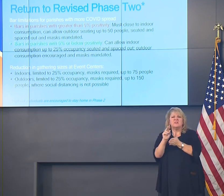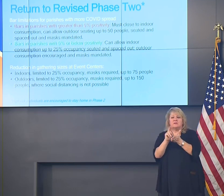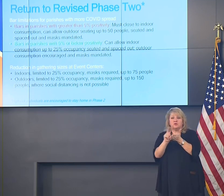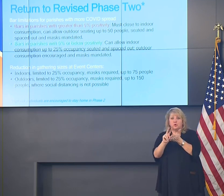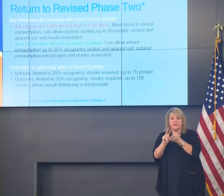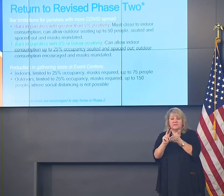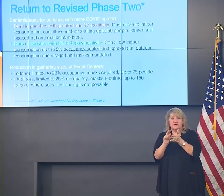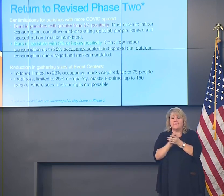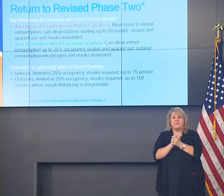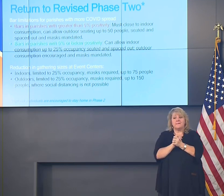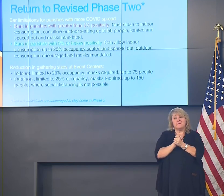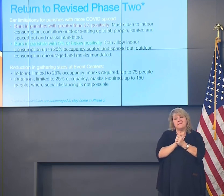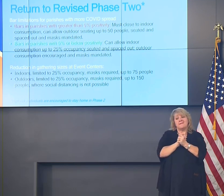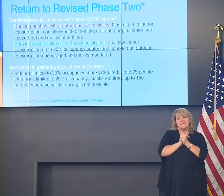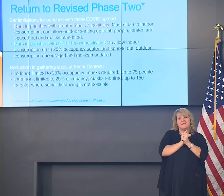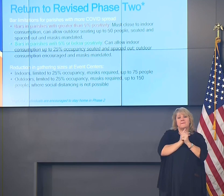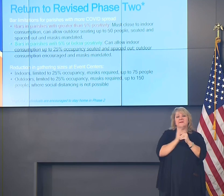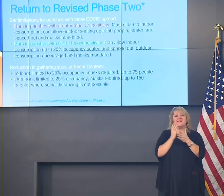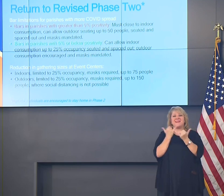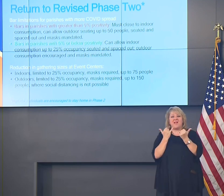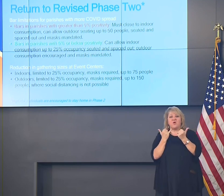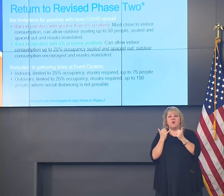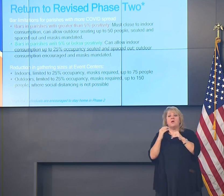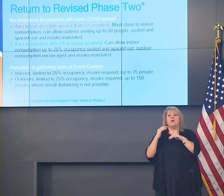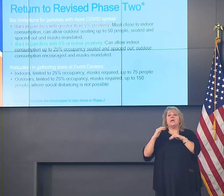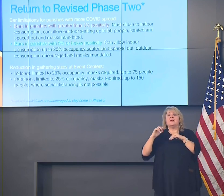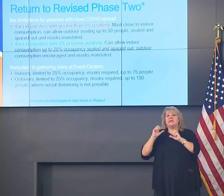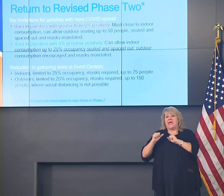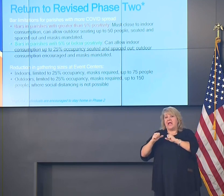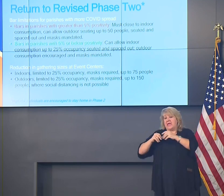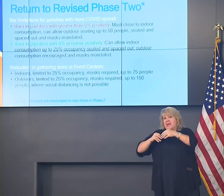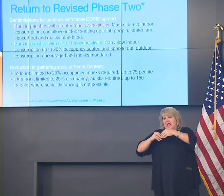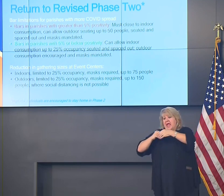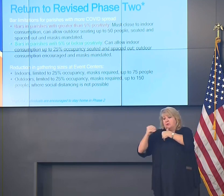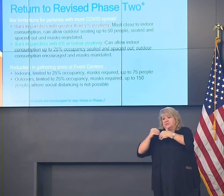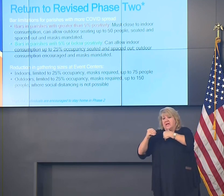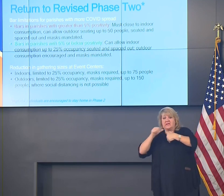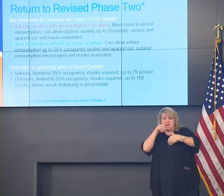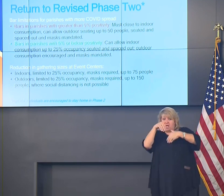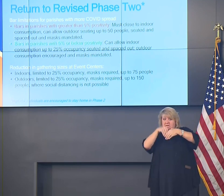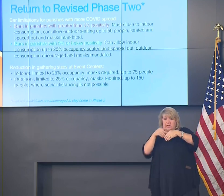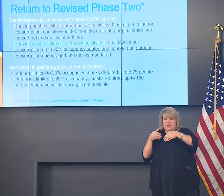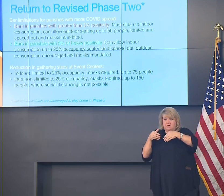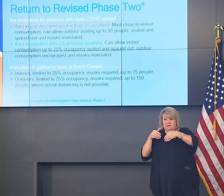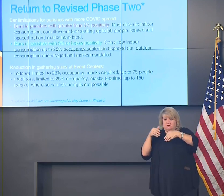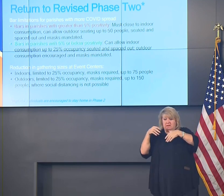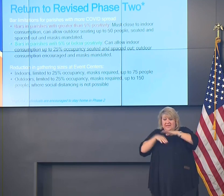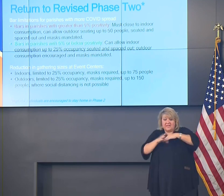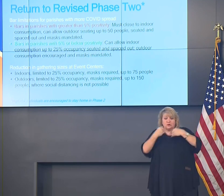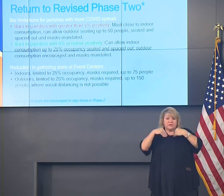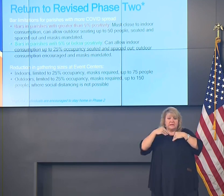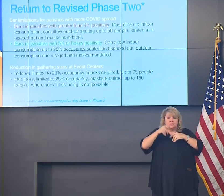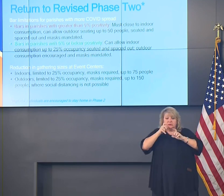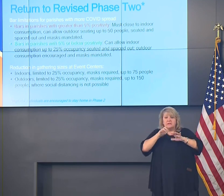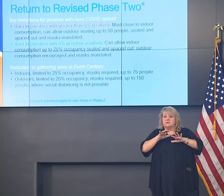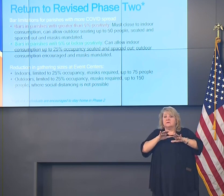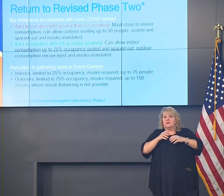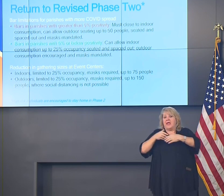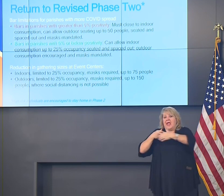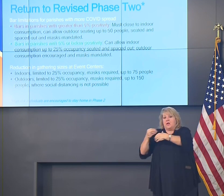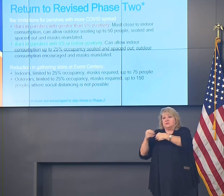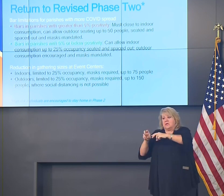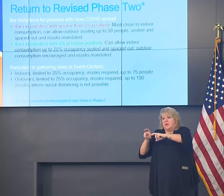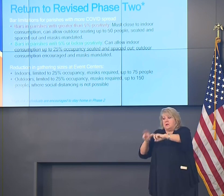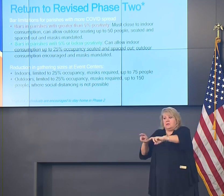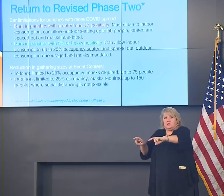But now there will be an opportunity for on-premises outdoor consumption that was not available before. And that's in